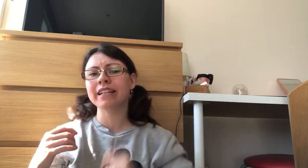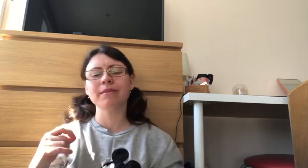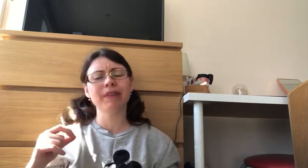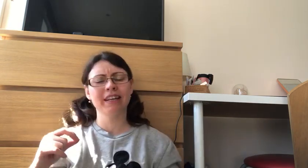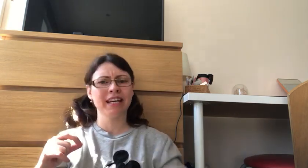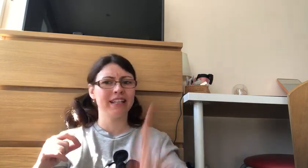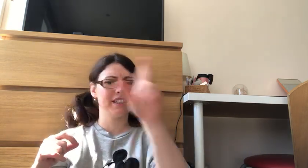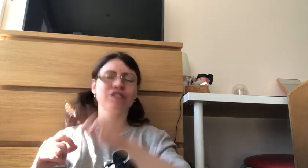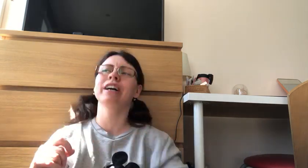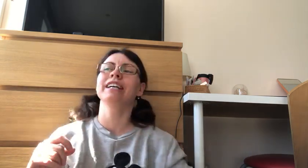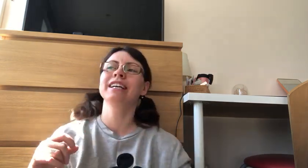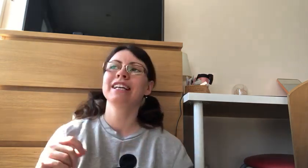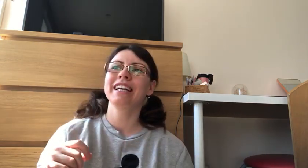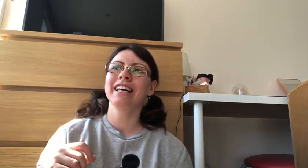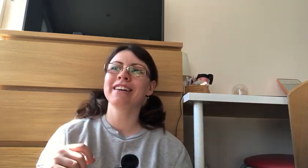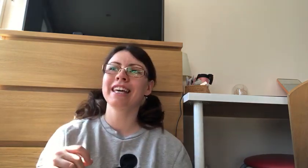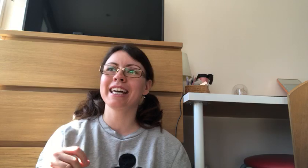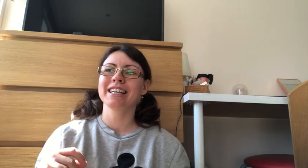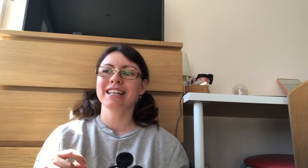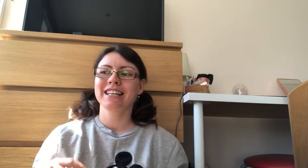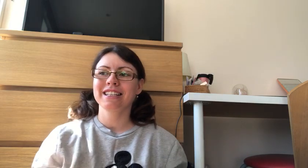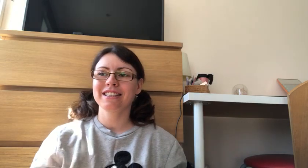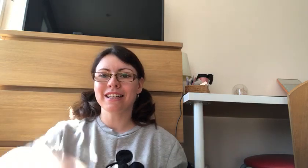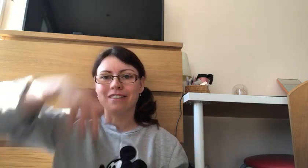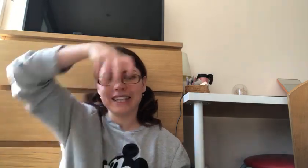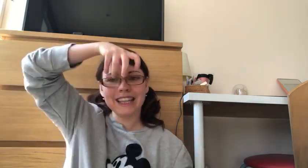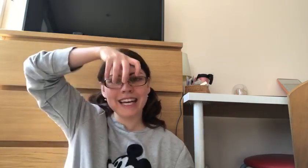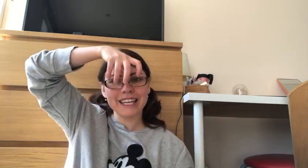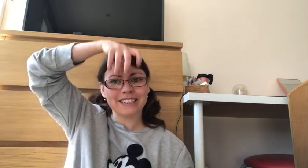head okay let's try okay so lion